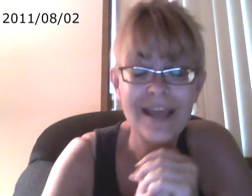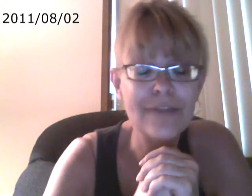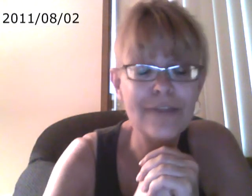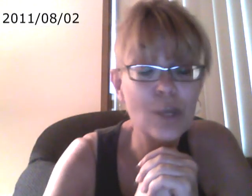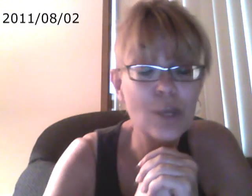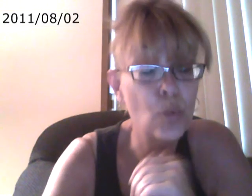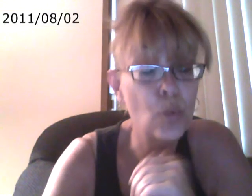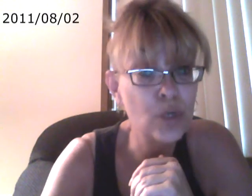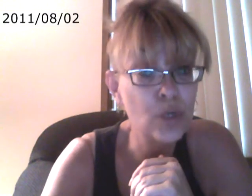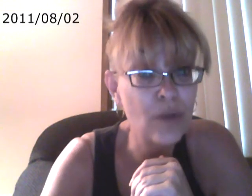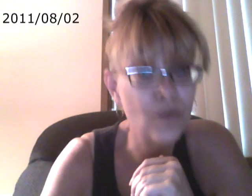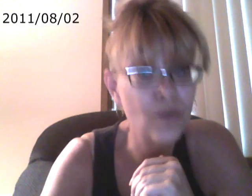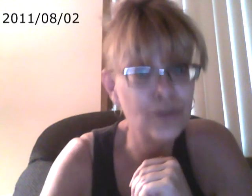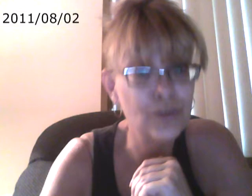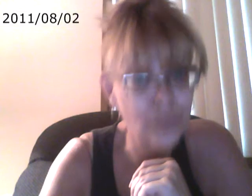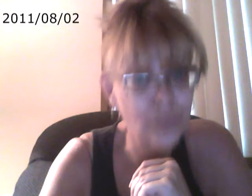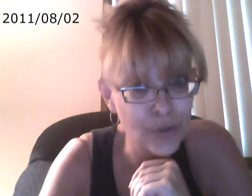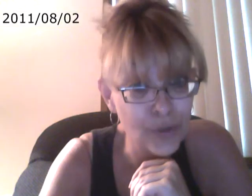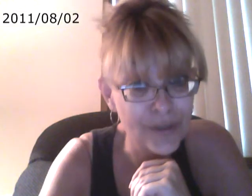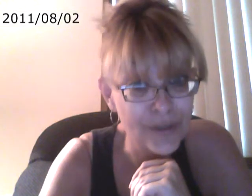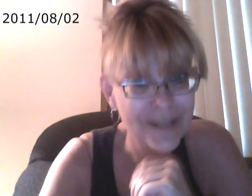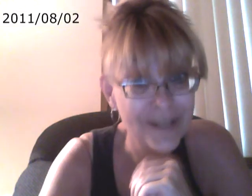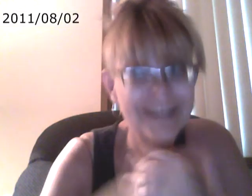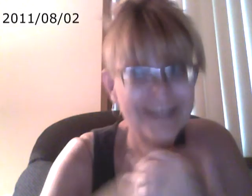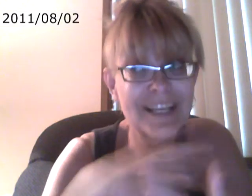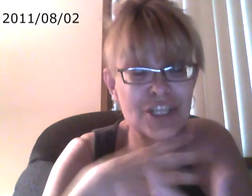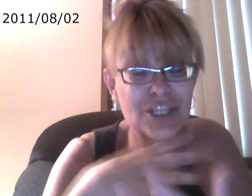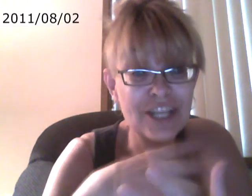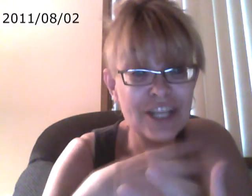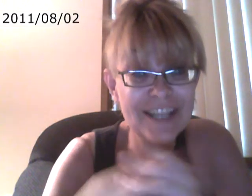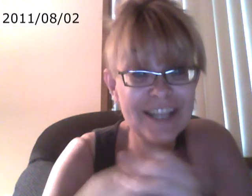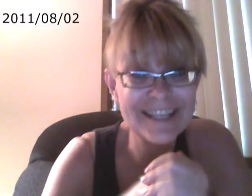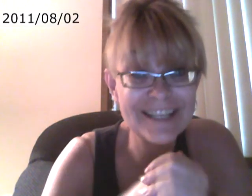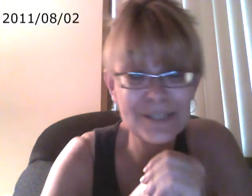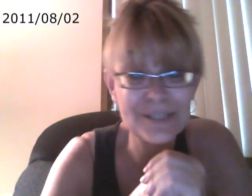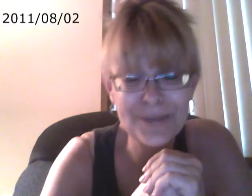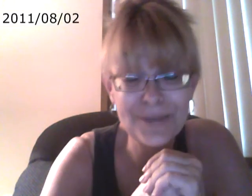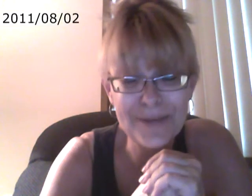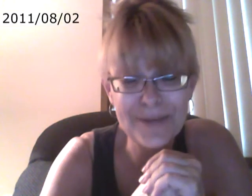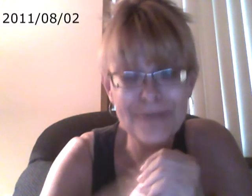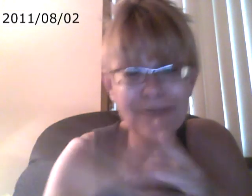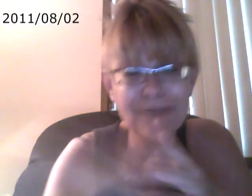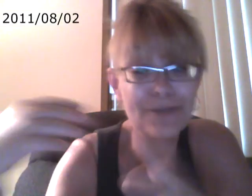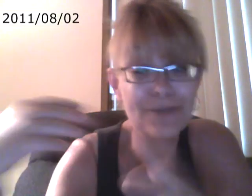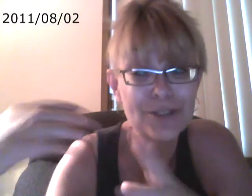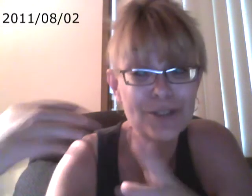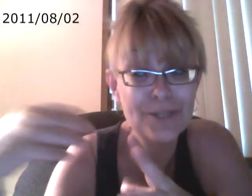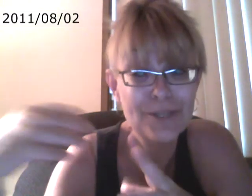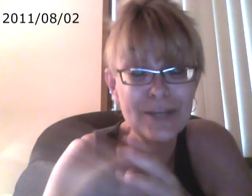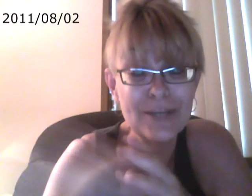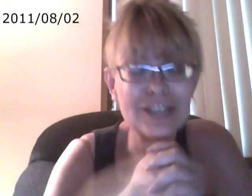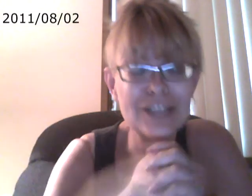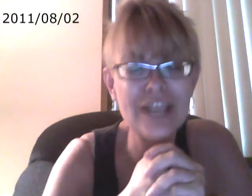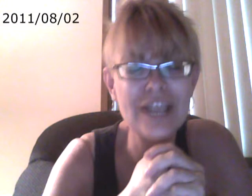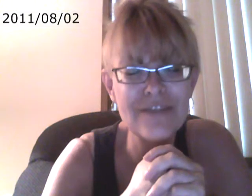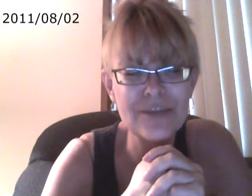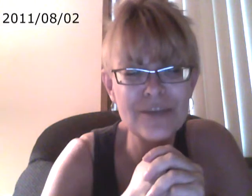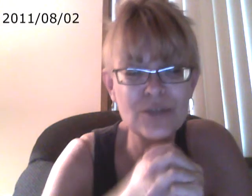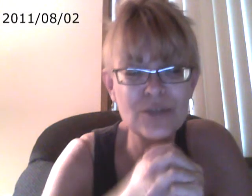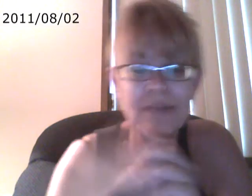everything worked well when you were exchanging ideas with your money, when, when there was a good communication, everything was great. But